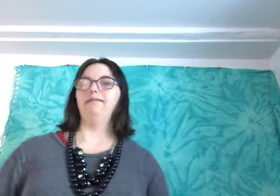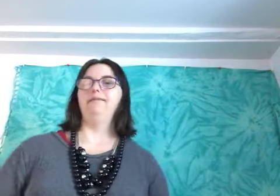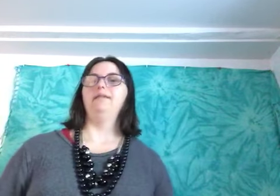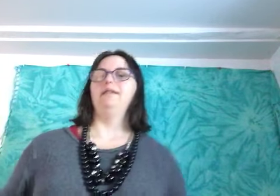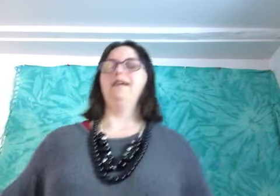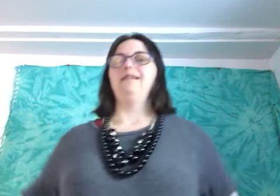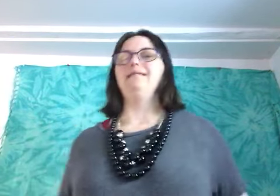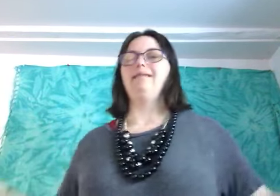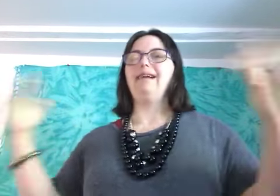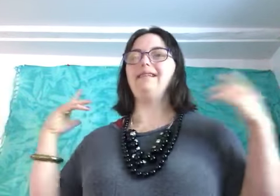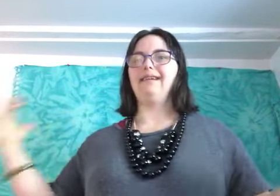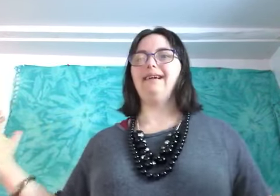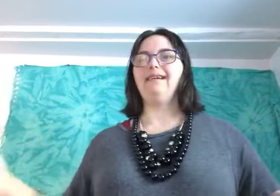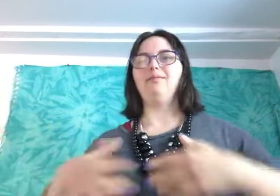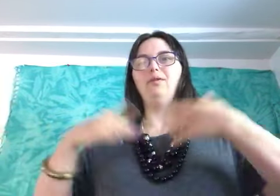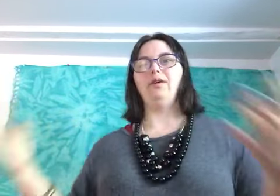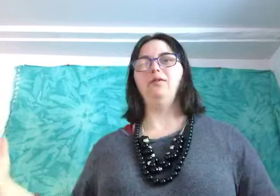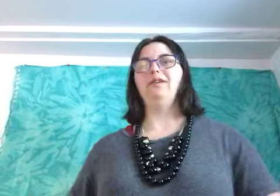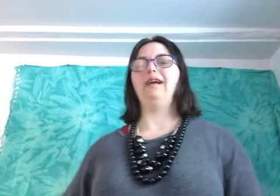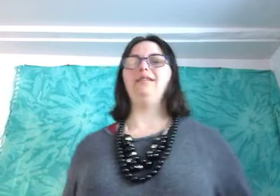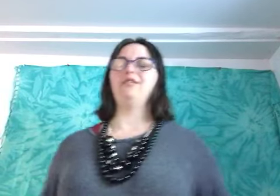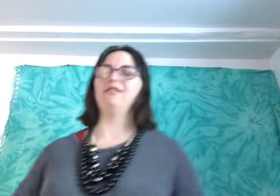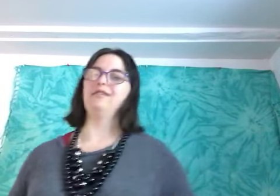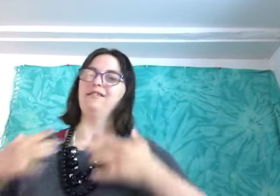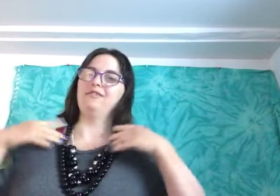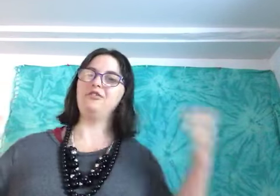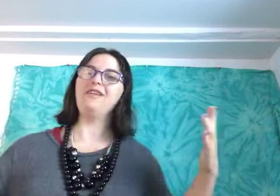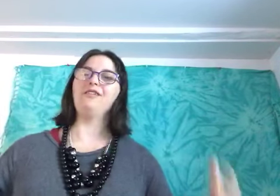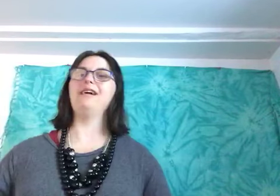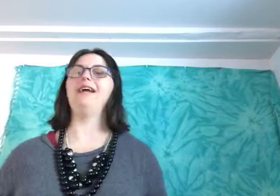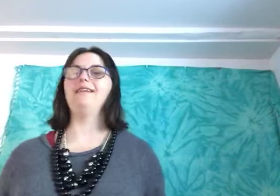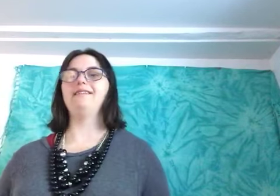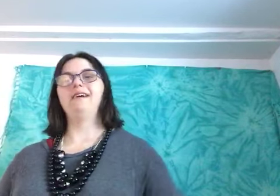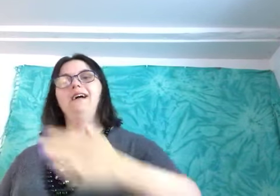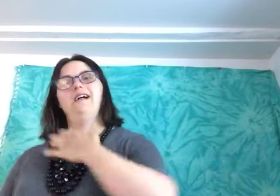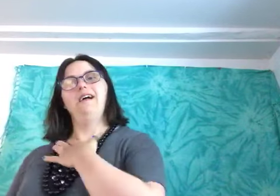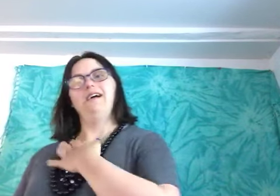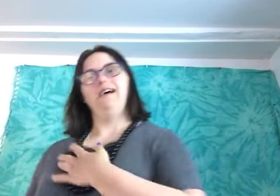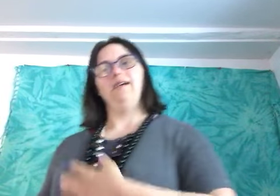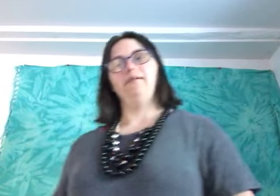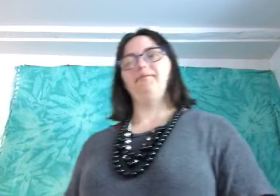because the end of the day is about you and your channel and um um